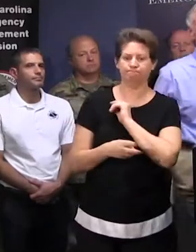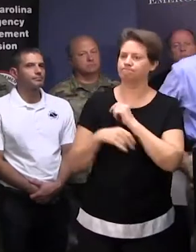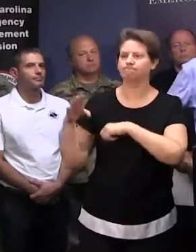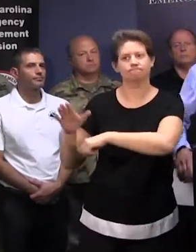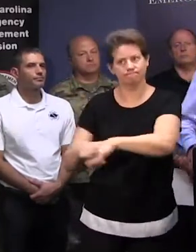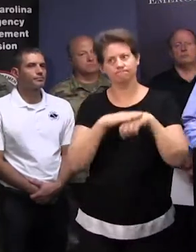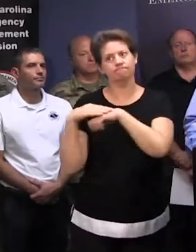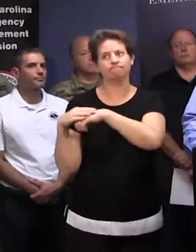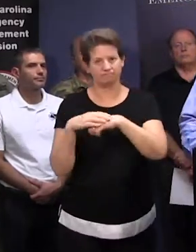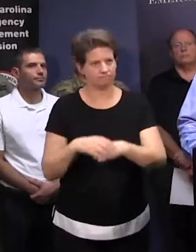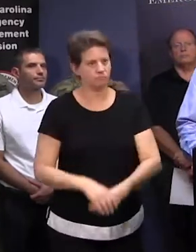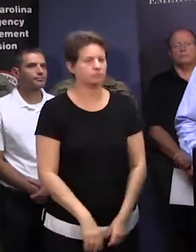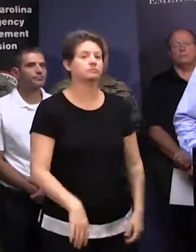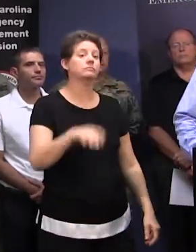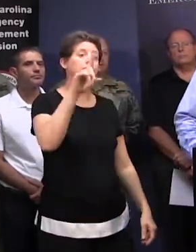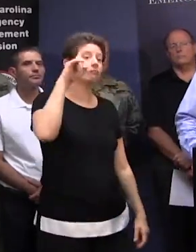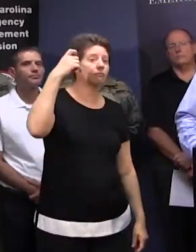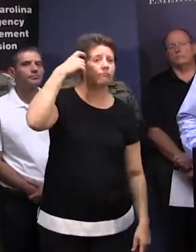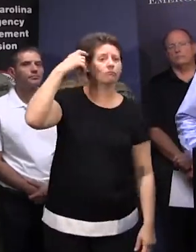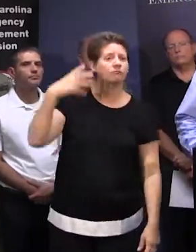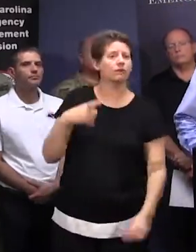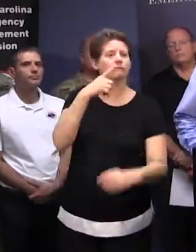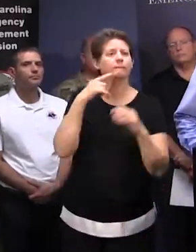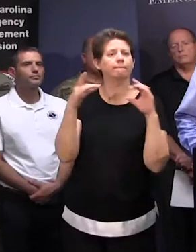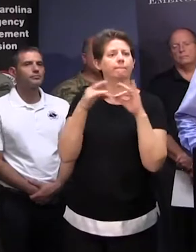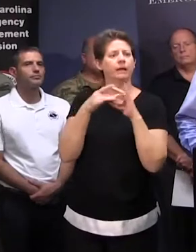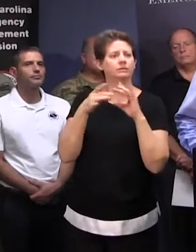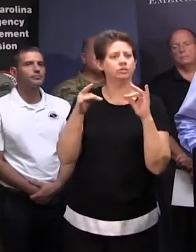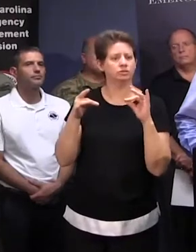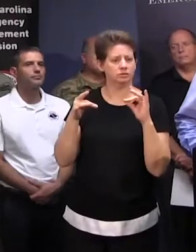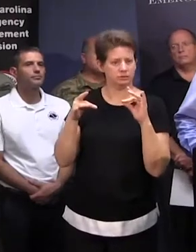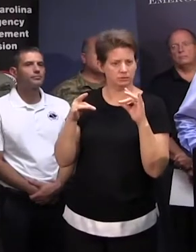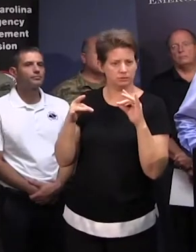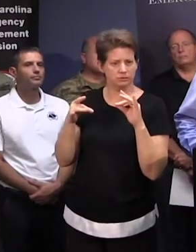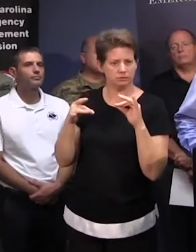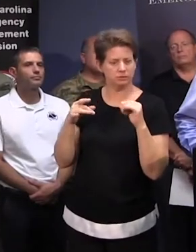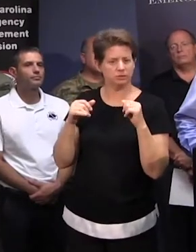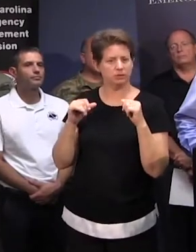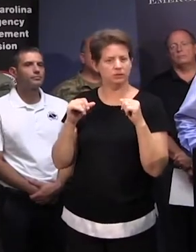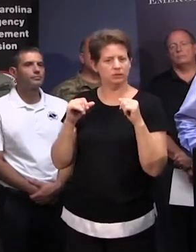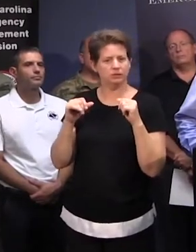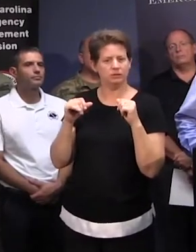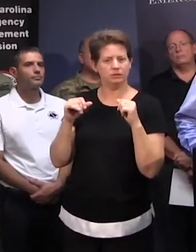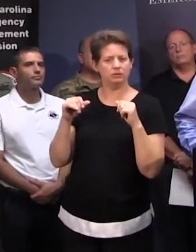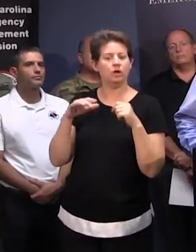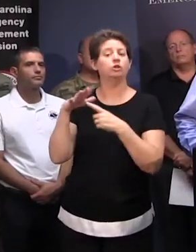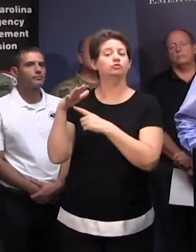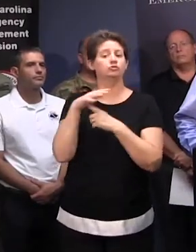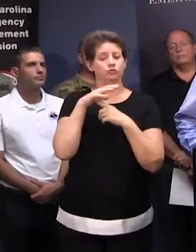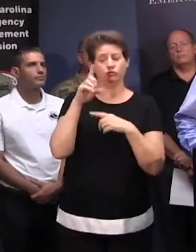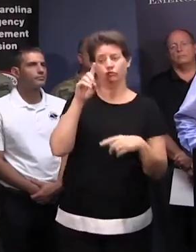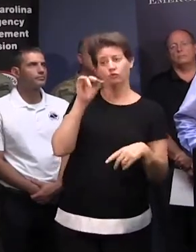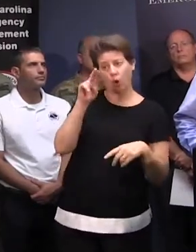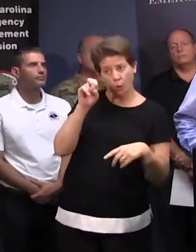Another question? Governor, you talked about drones yesterday, now that Florence has made a landfall. Are you guys still using that technology,